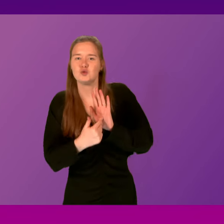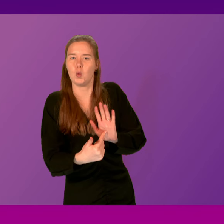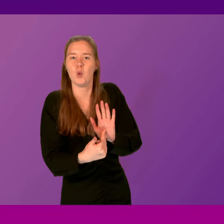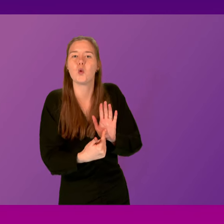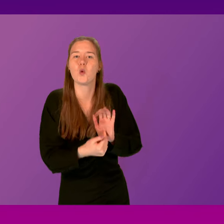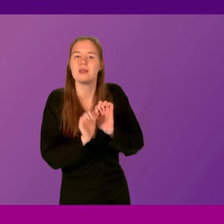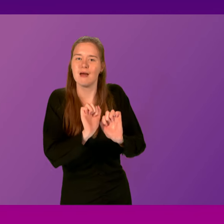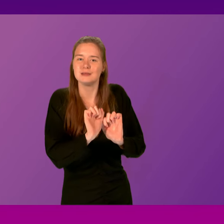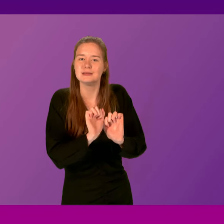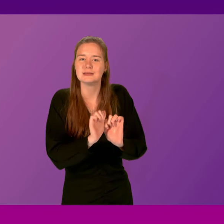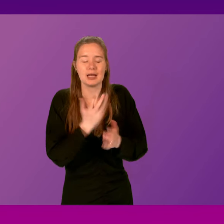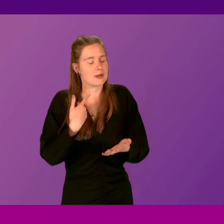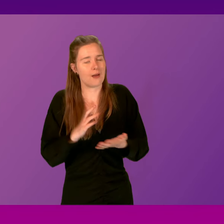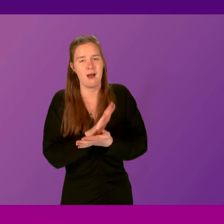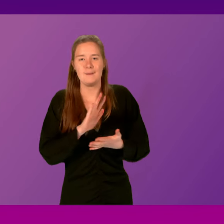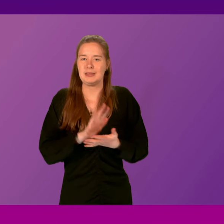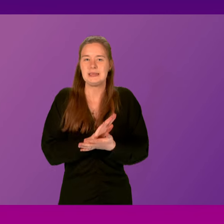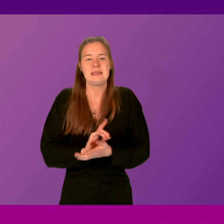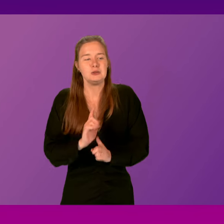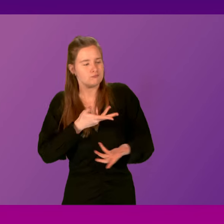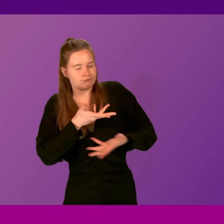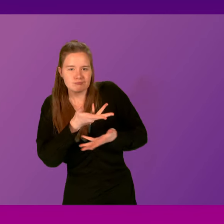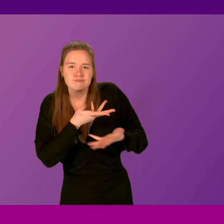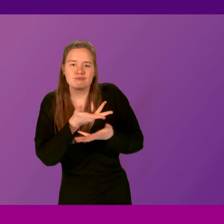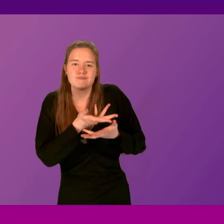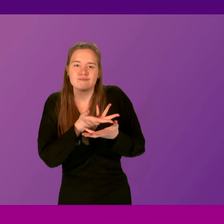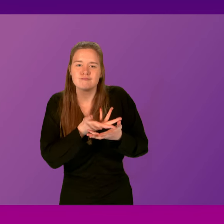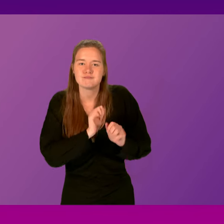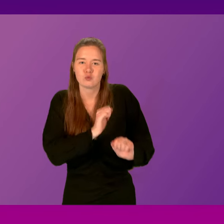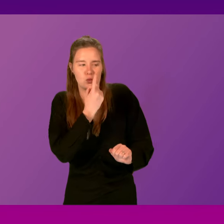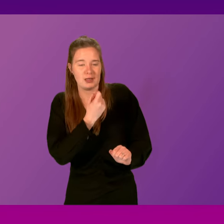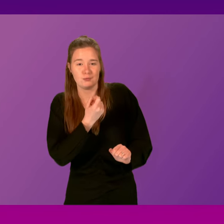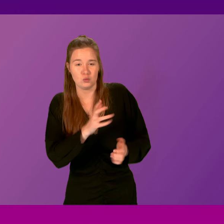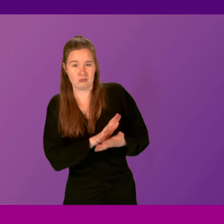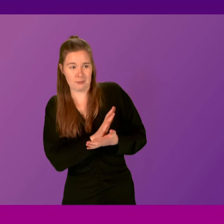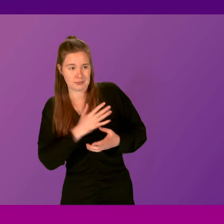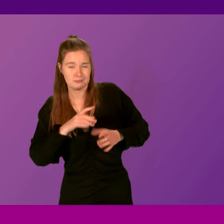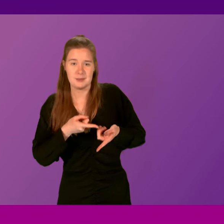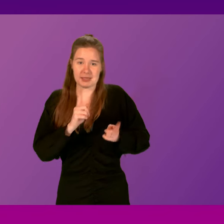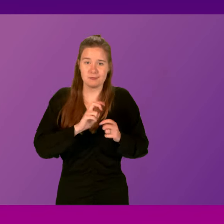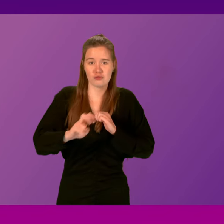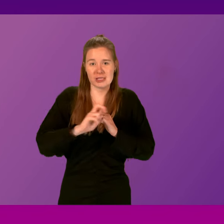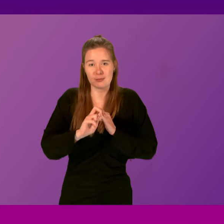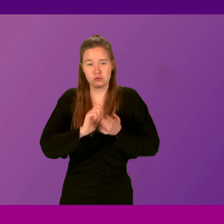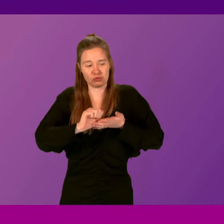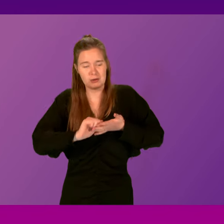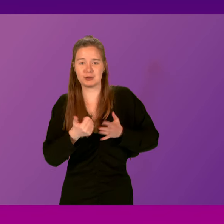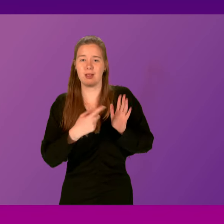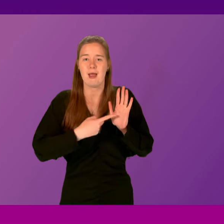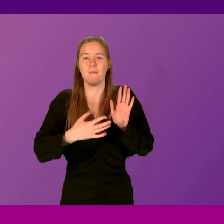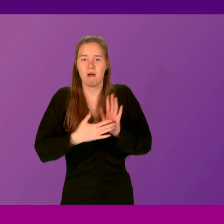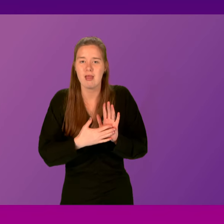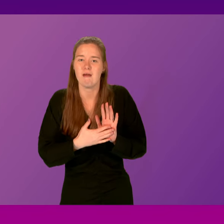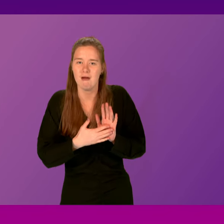of that. I'm more than happy to have a discussion with the Cabinet Secretary and for the Cabinet Secretary and the Minister for Transport to write to Liam MacArthur